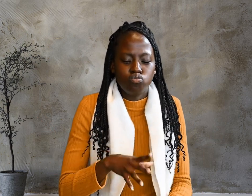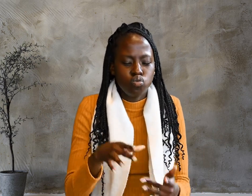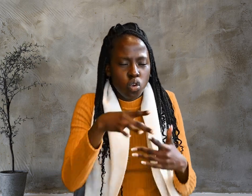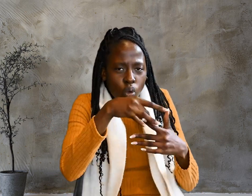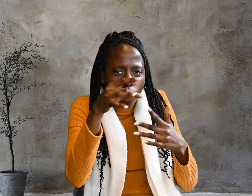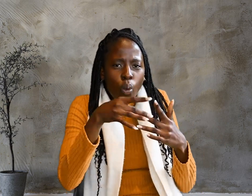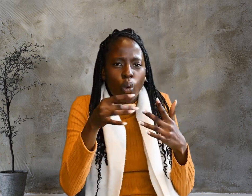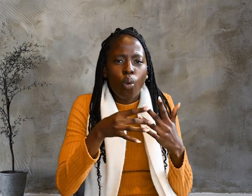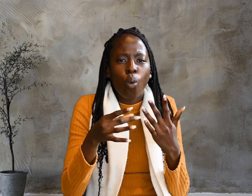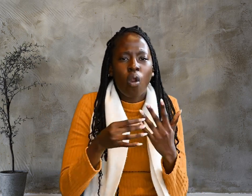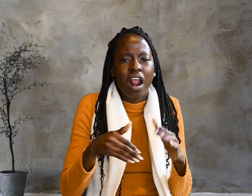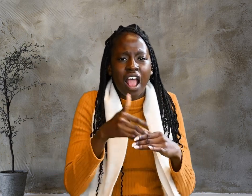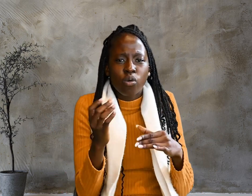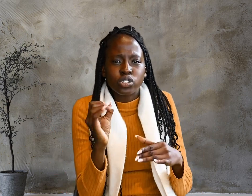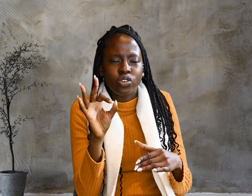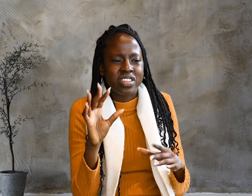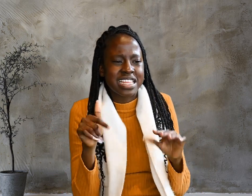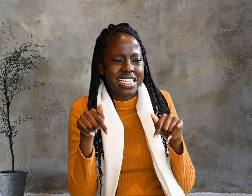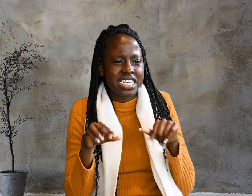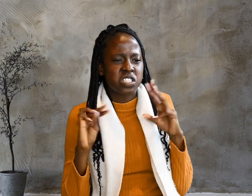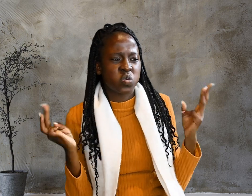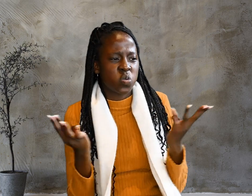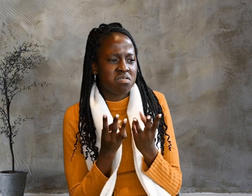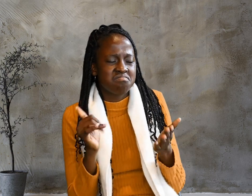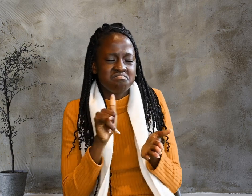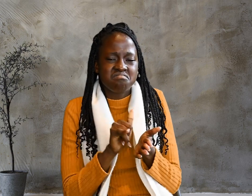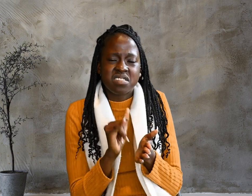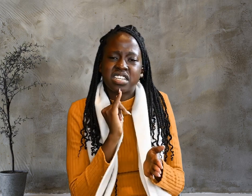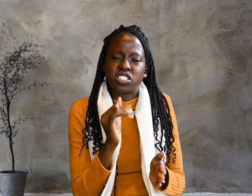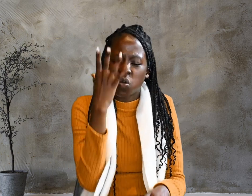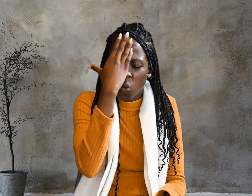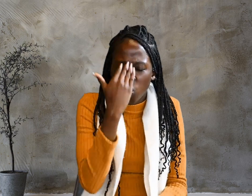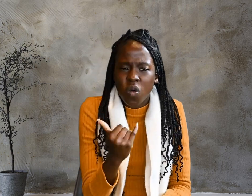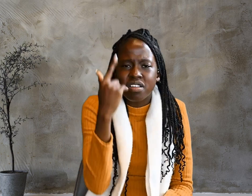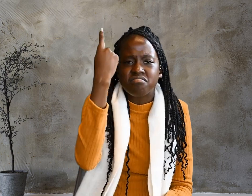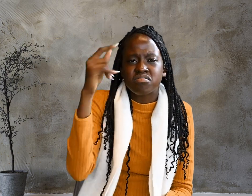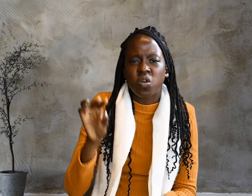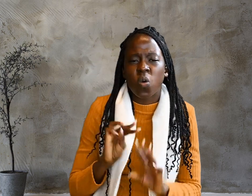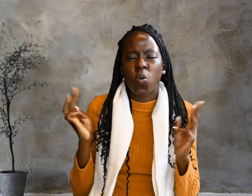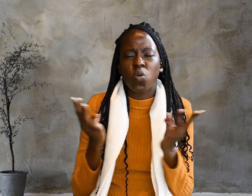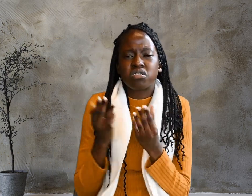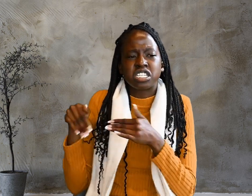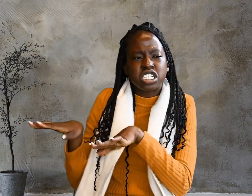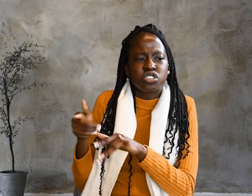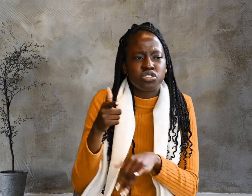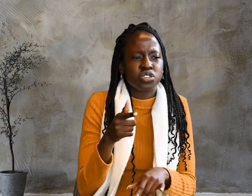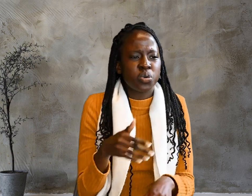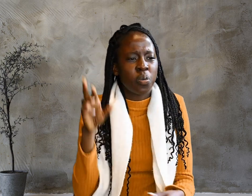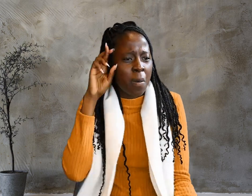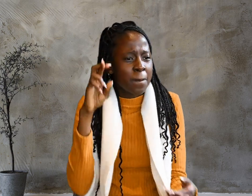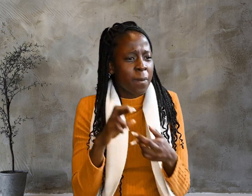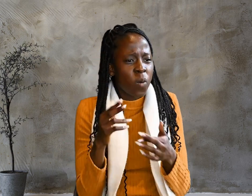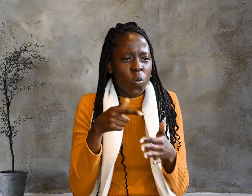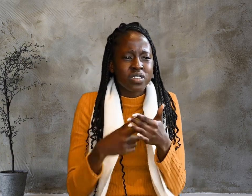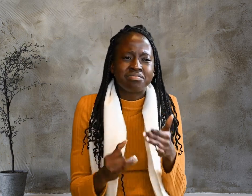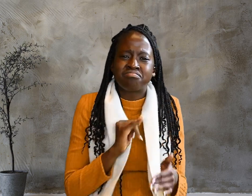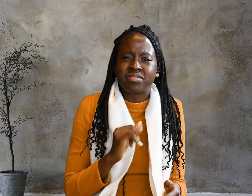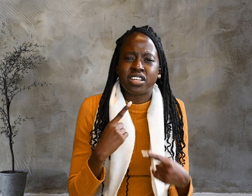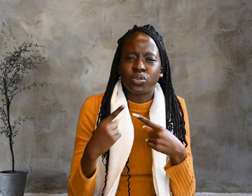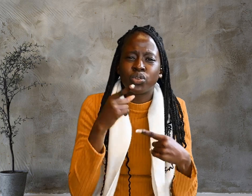That is why the world hates you. Remember what I told you, a servant is not